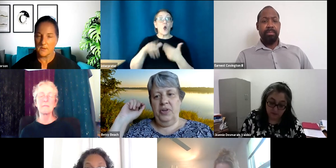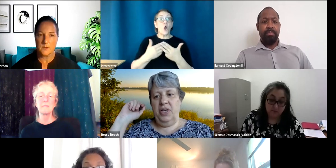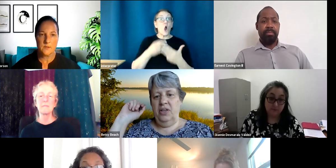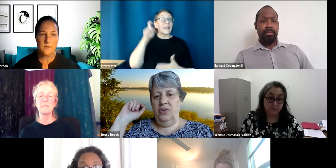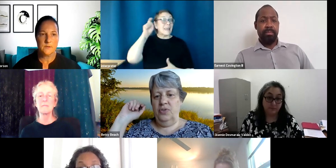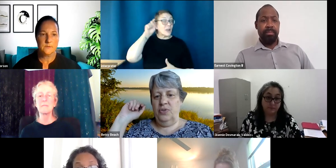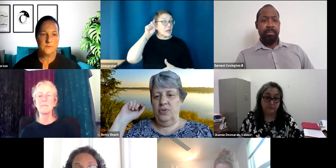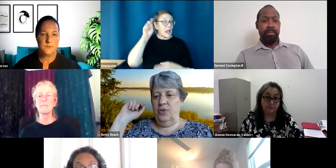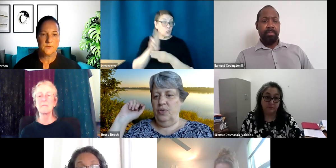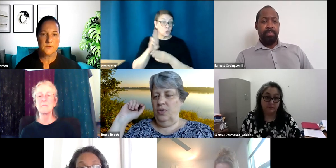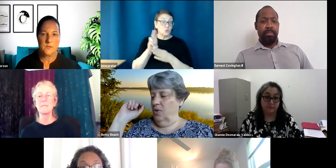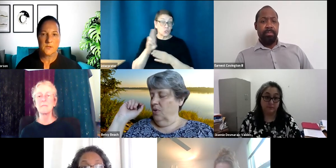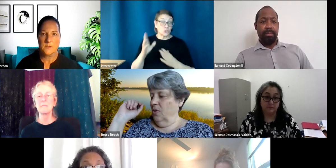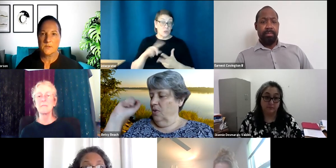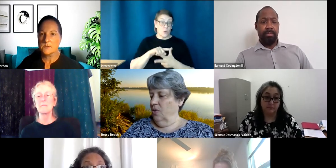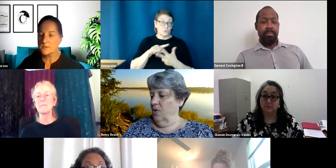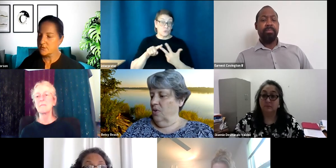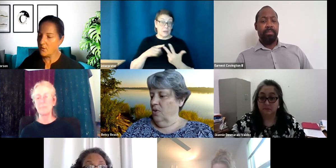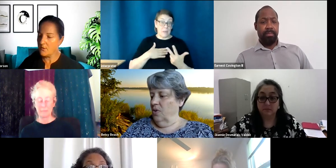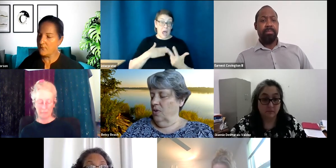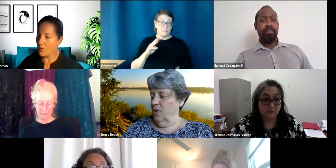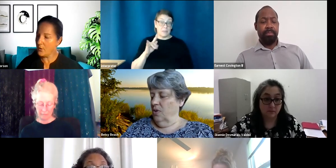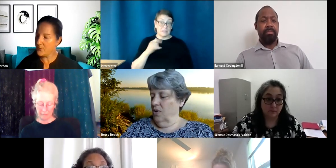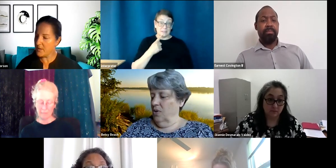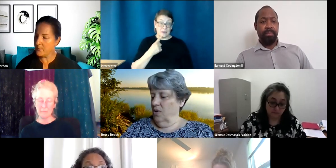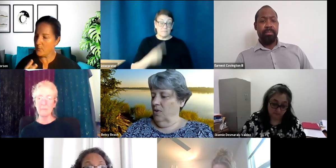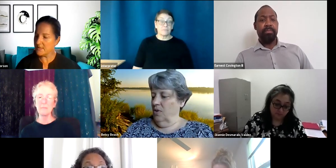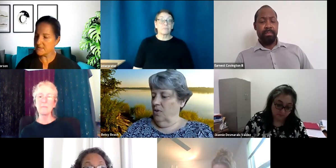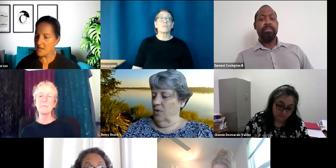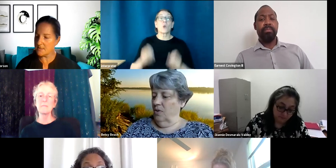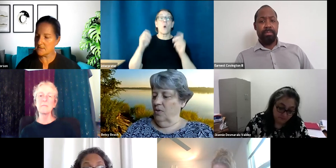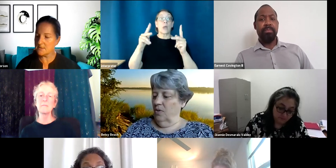hearing aid users. So. So of all the people we discussed,